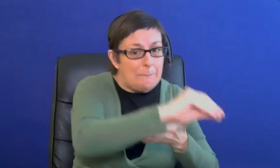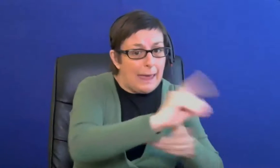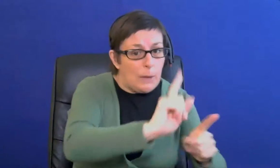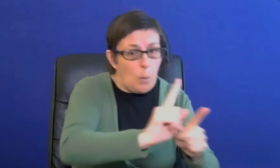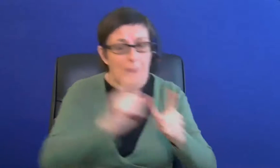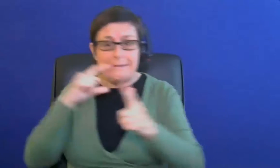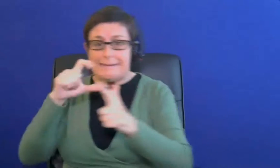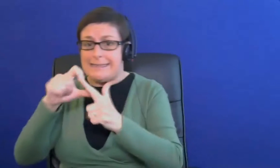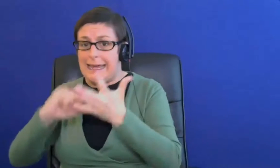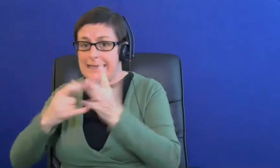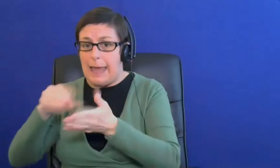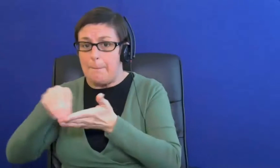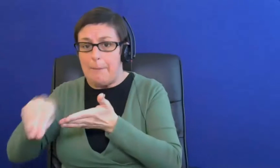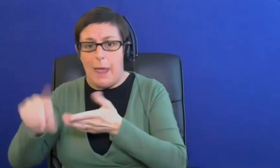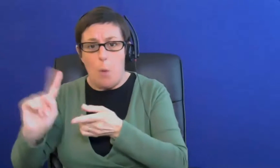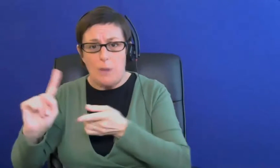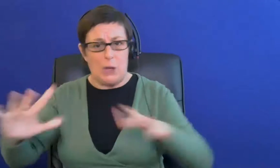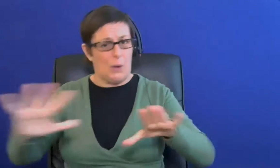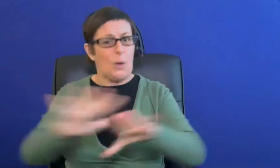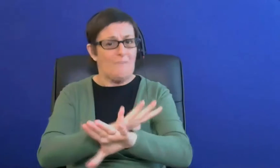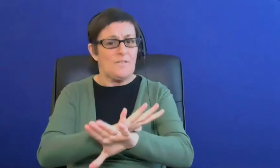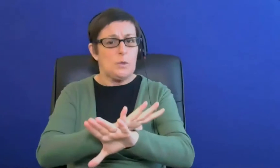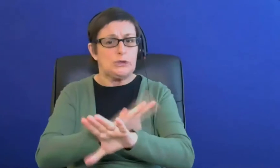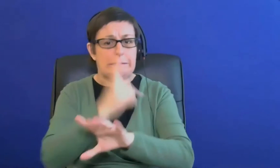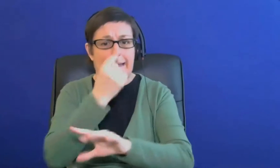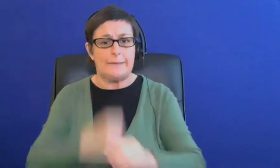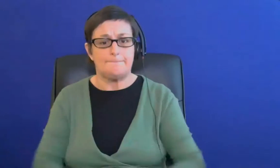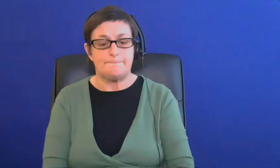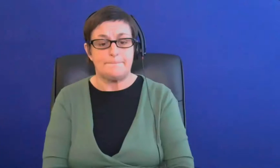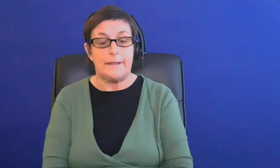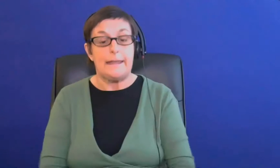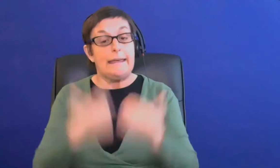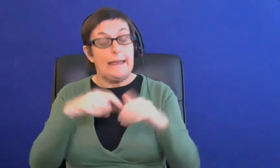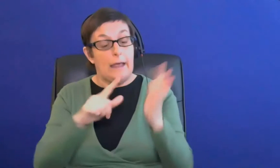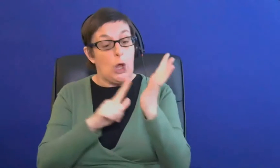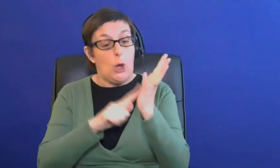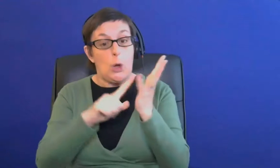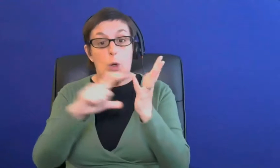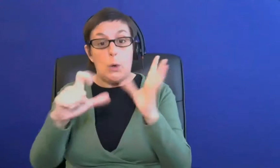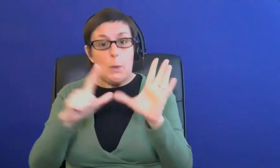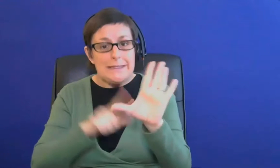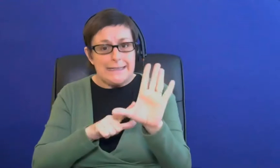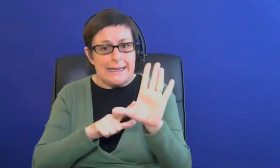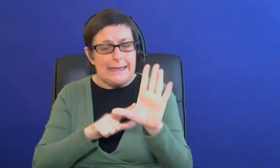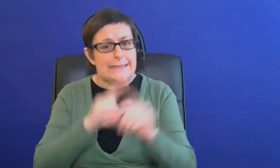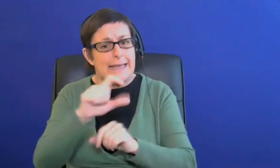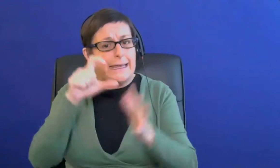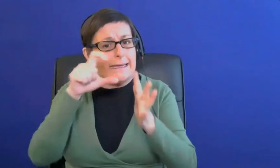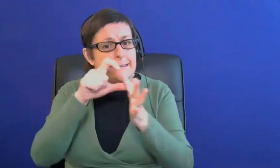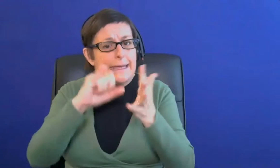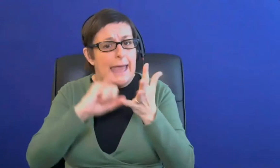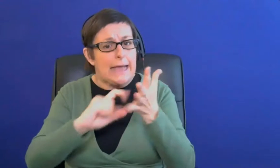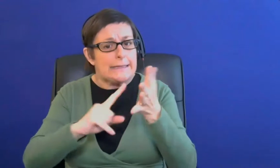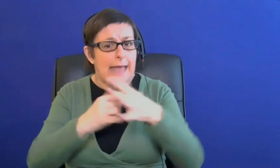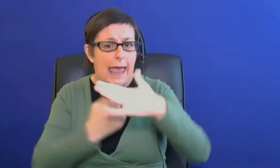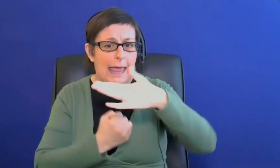for that as part of our answers and the next question is from lucy and she says how much is the cap for dsa and would this cover